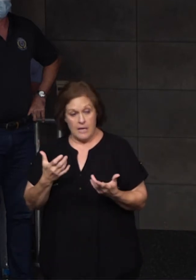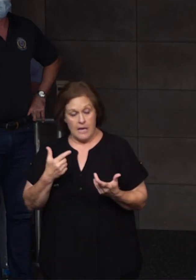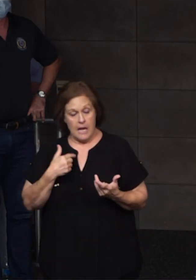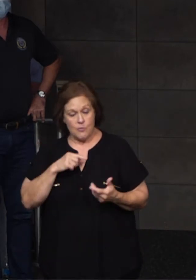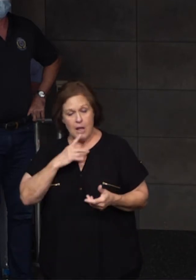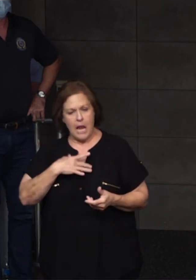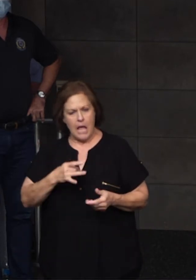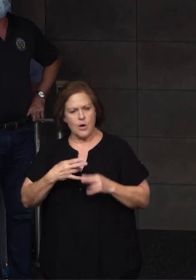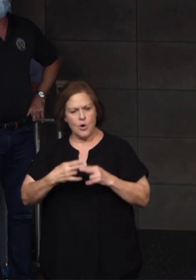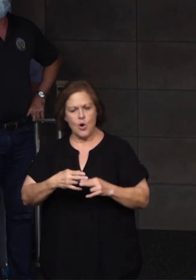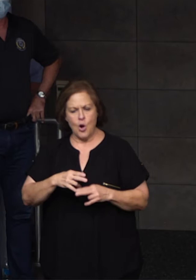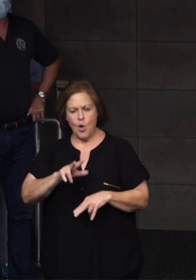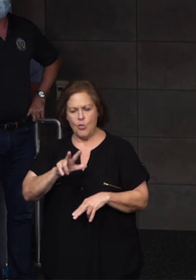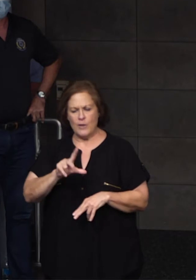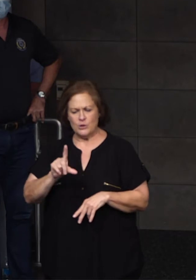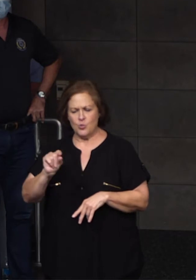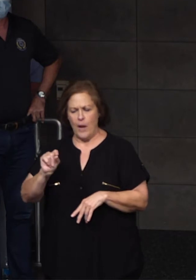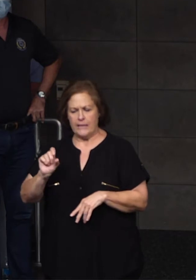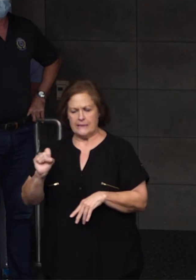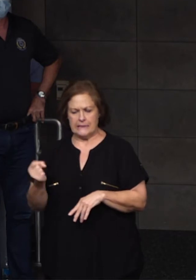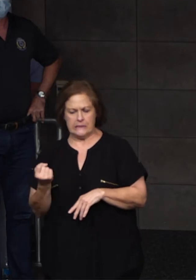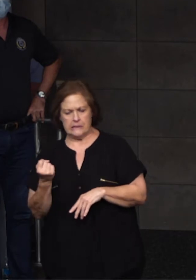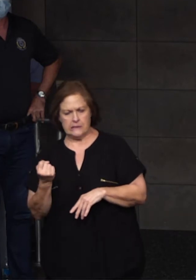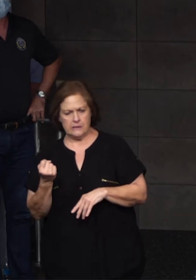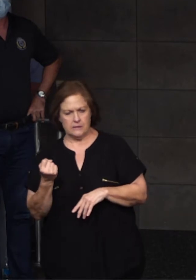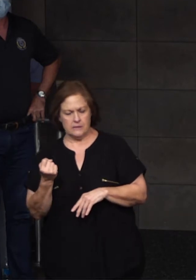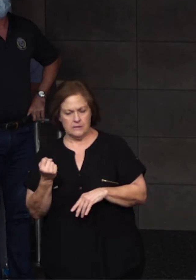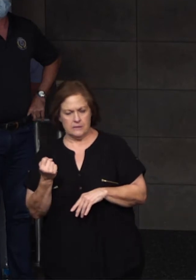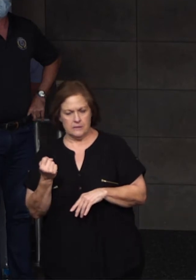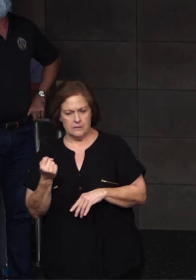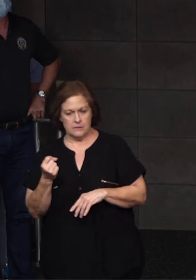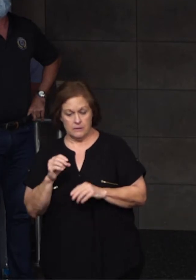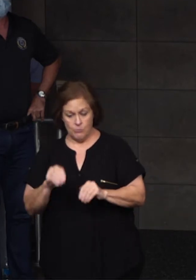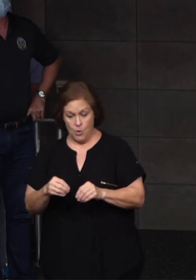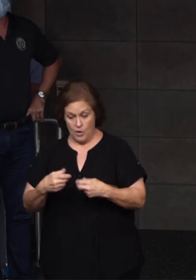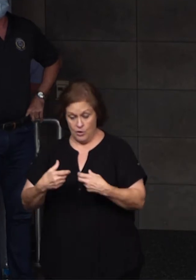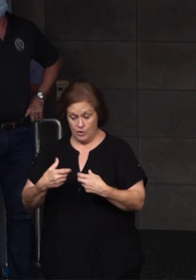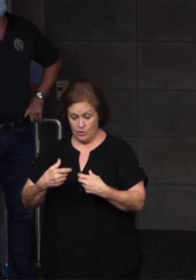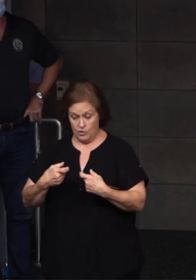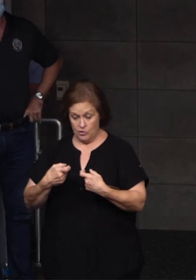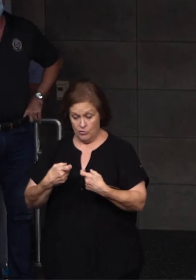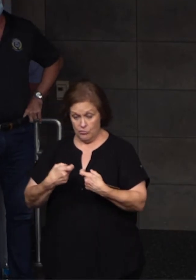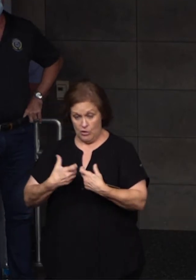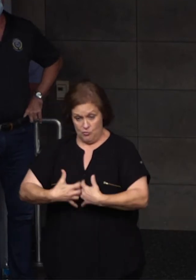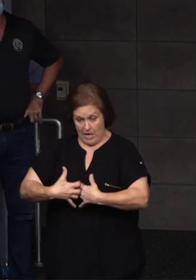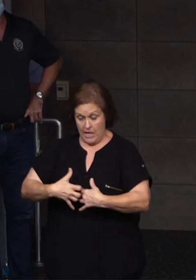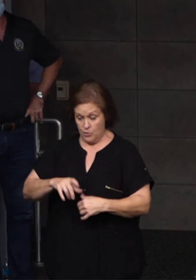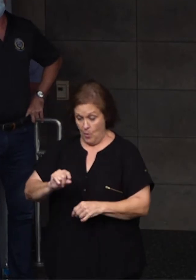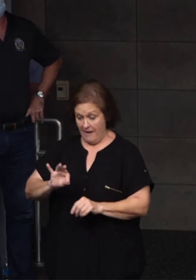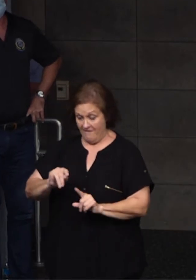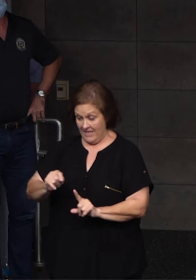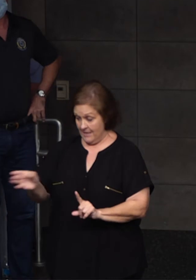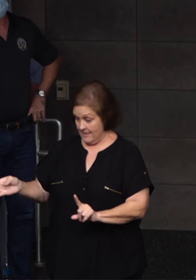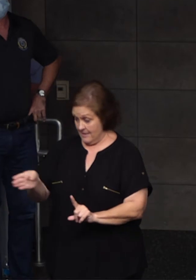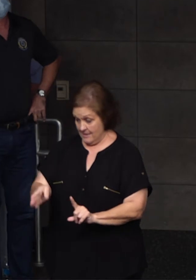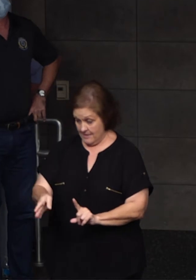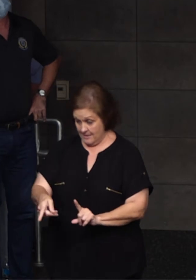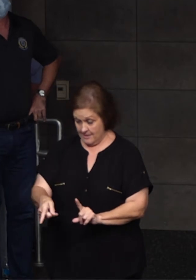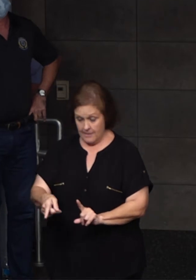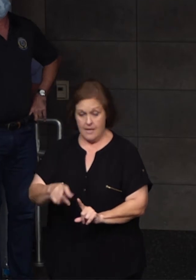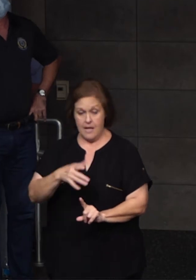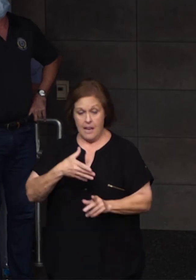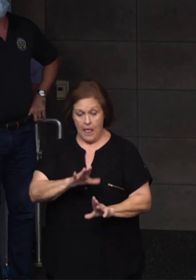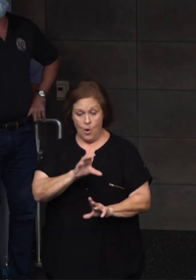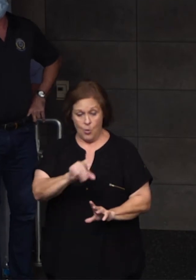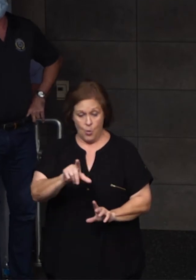I really like it. It's called the 320's. It's put the generator 20 feet away from your house. Let it cool off 20 minutes before